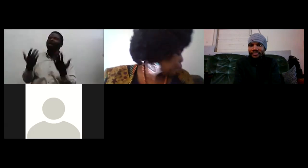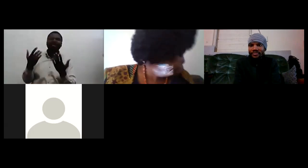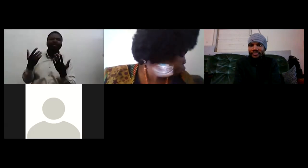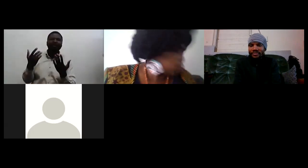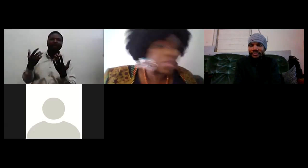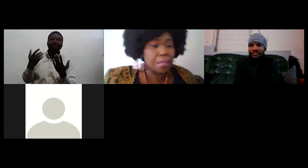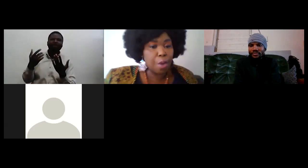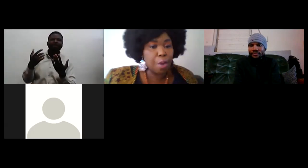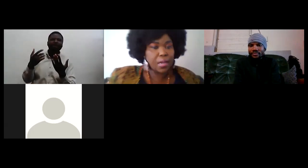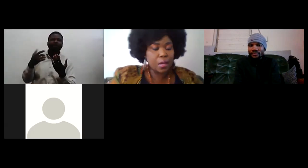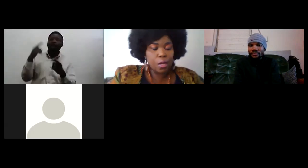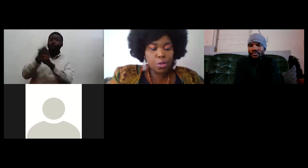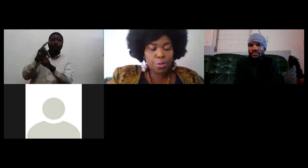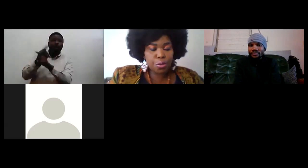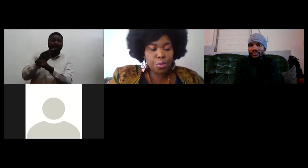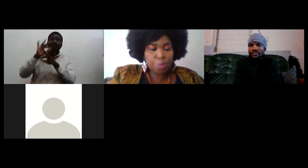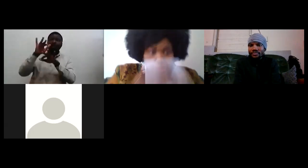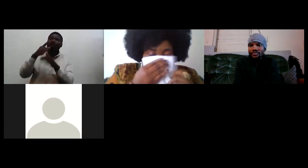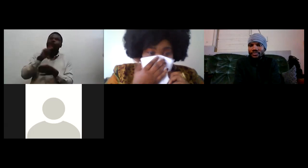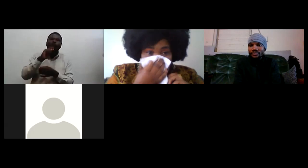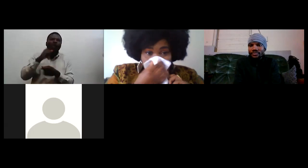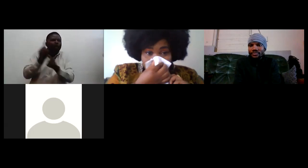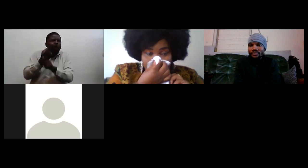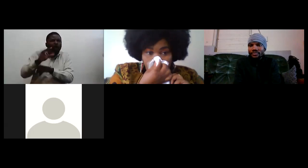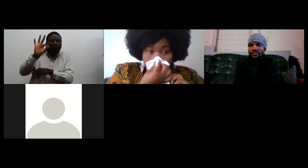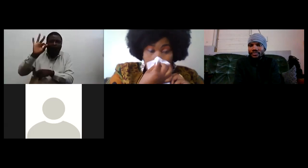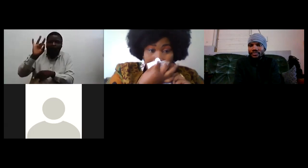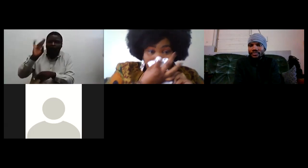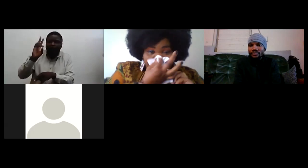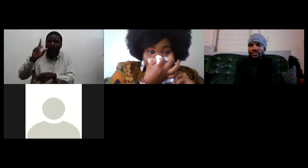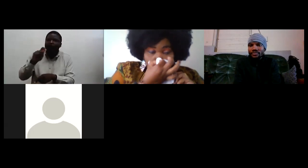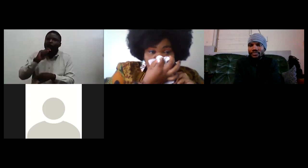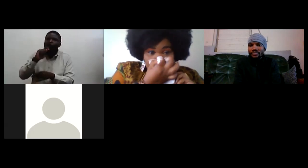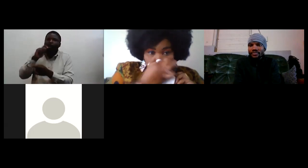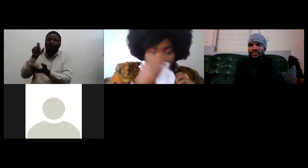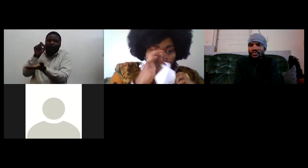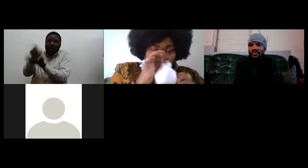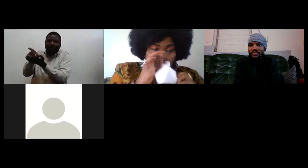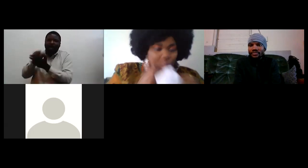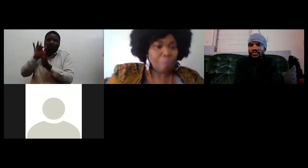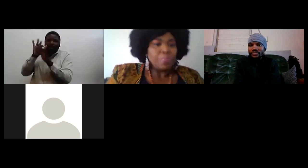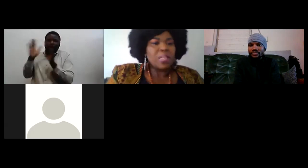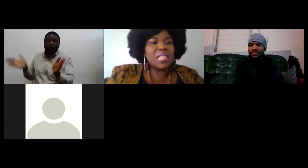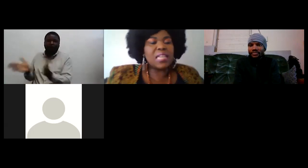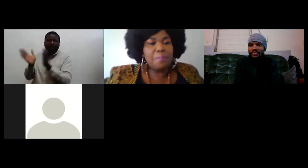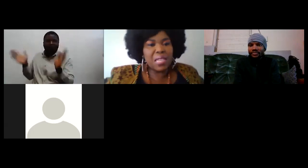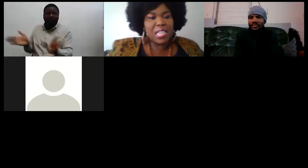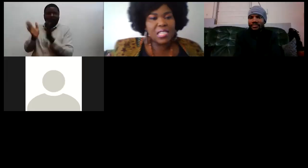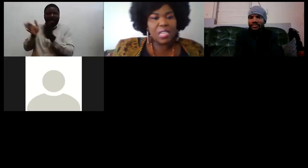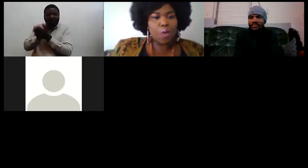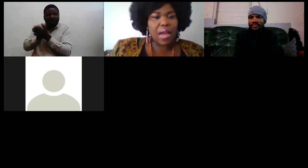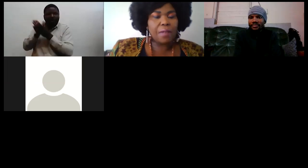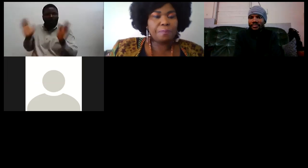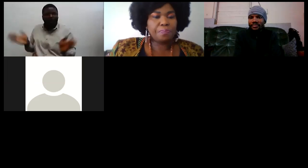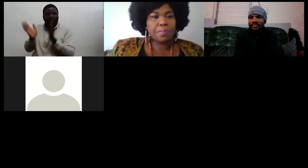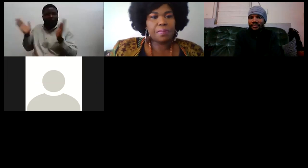i send people to in the morning to to to to inspire them i always send messages